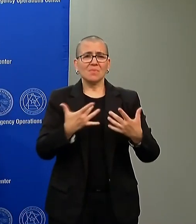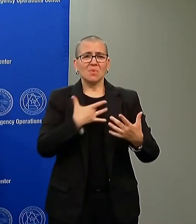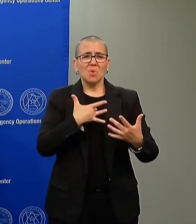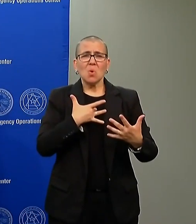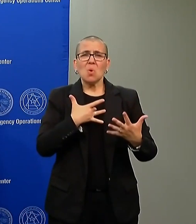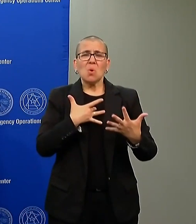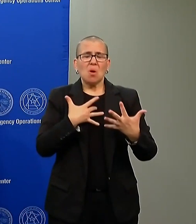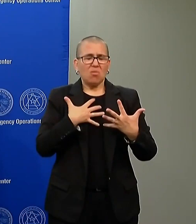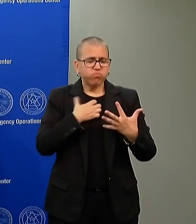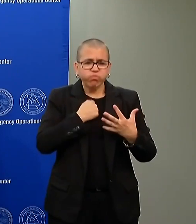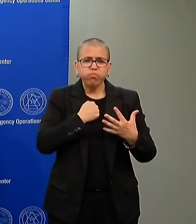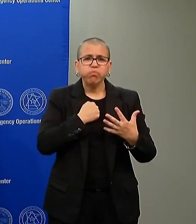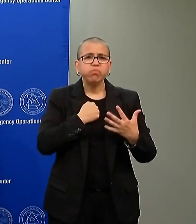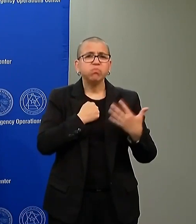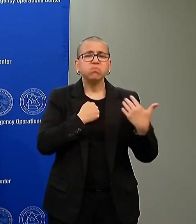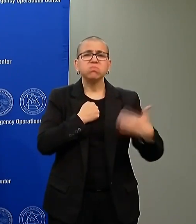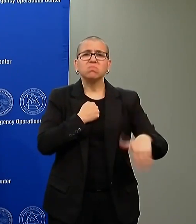is legitimate.